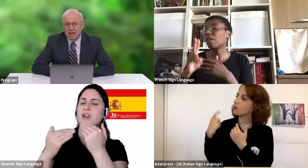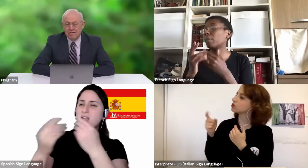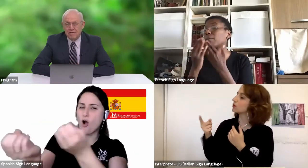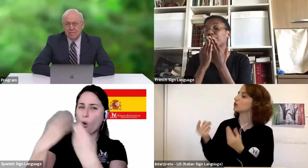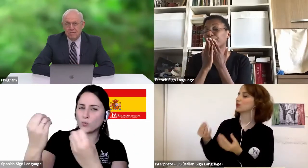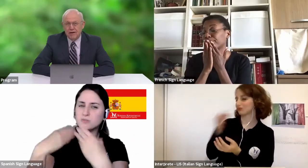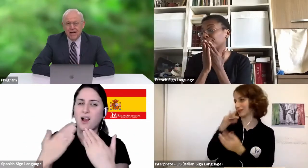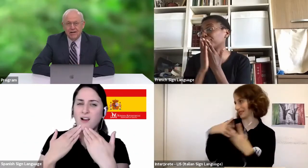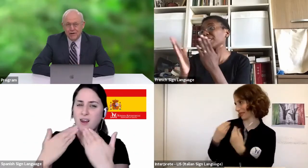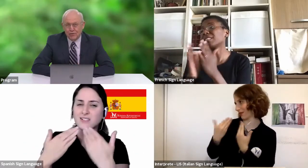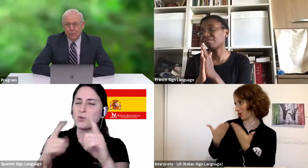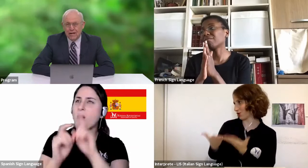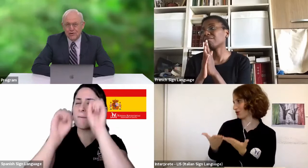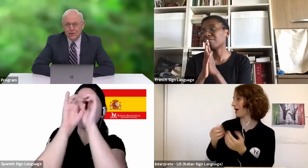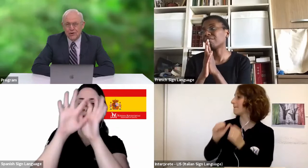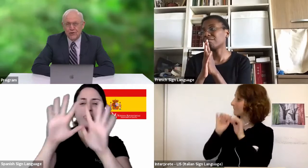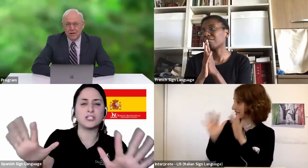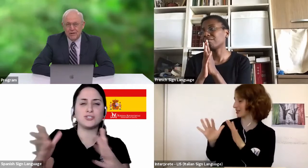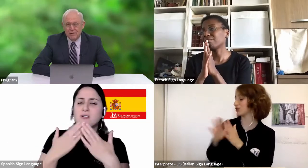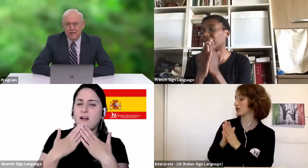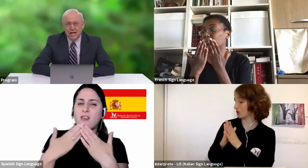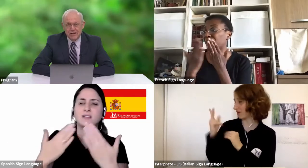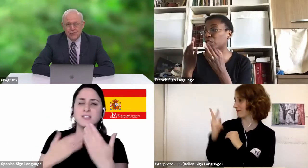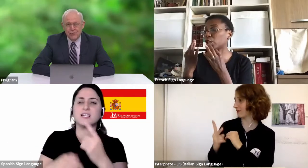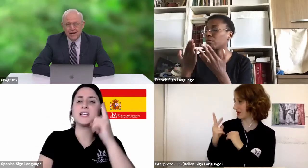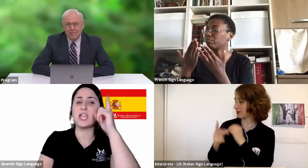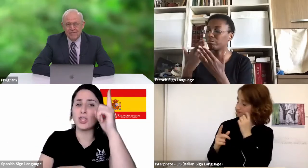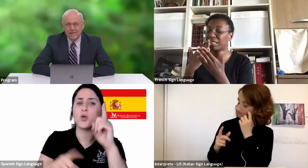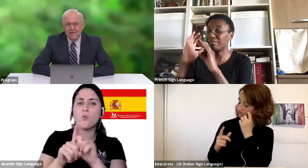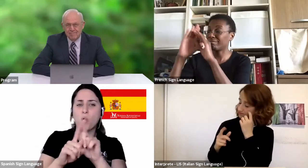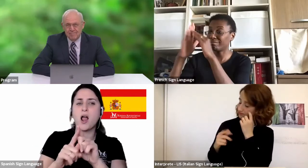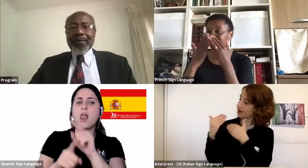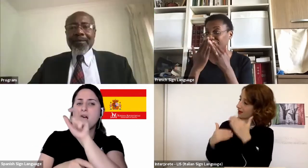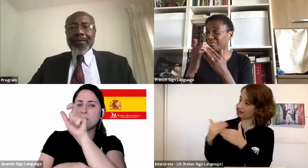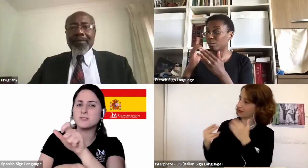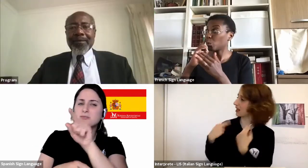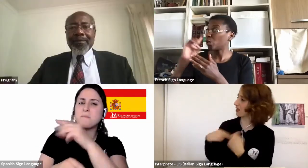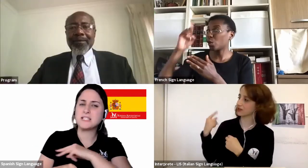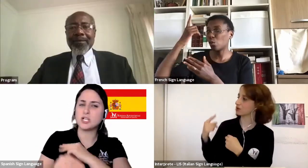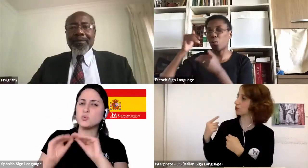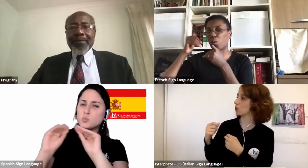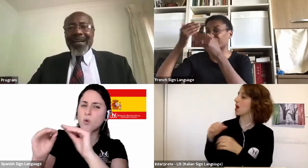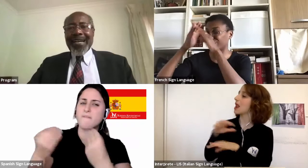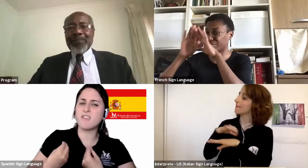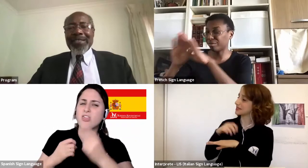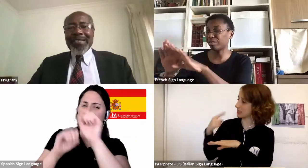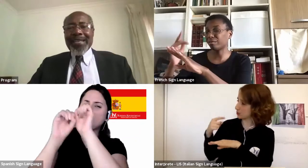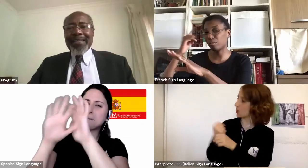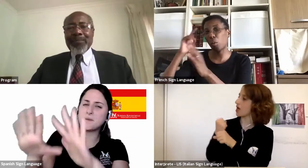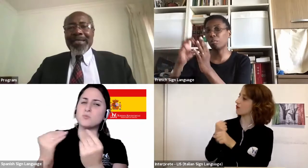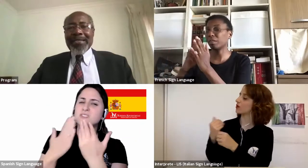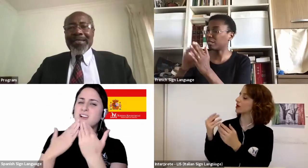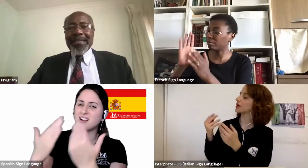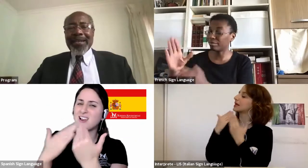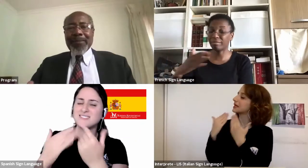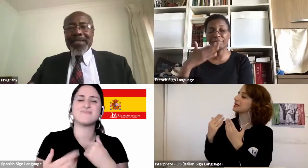that has been. May God continue to bless you in your ministry and in your life. Thank you so much, Larry. I appreciate